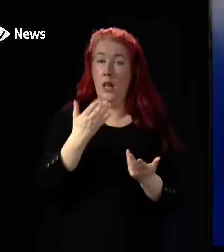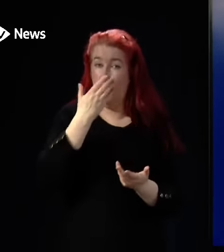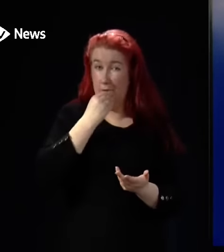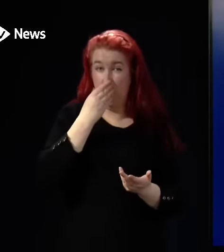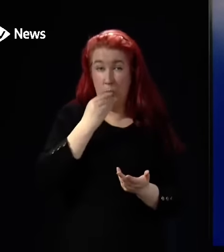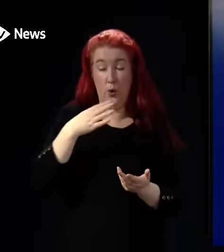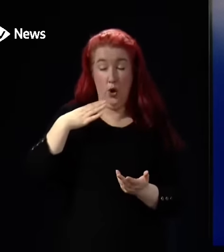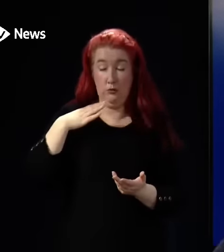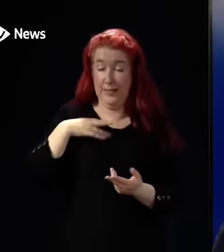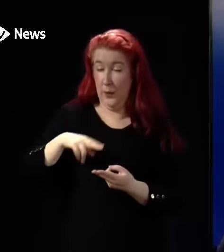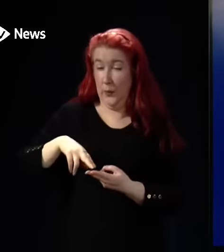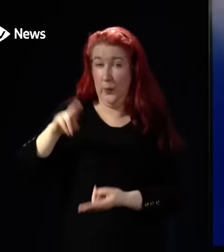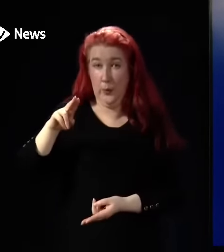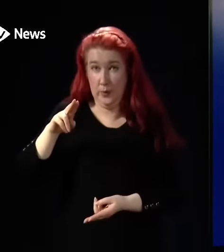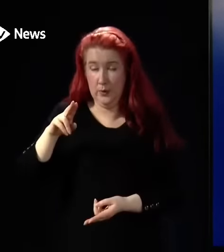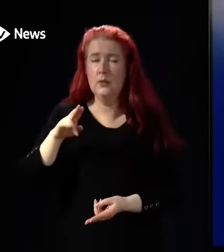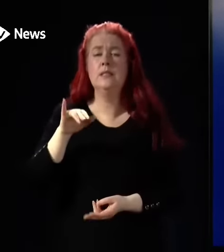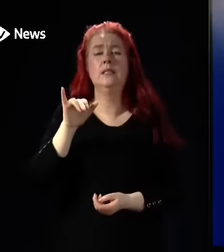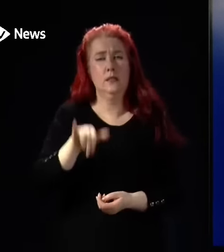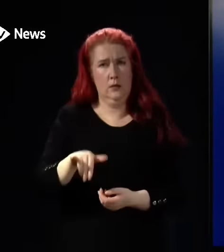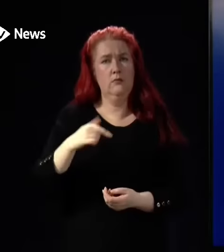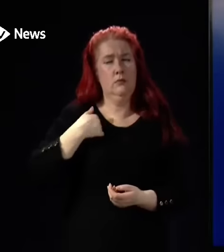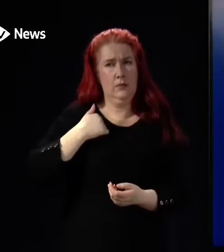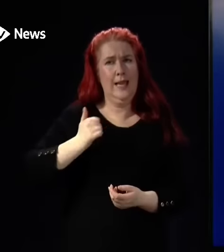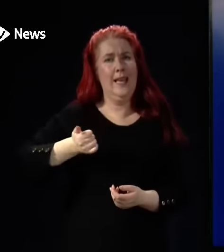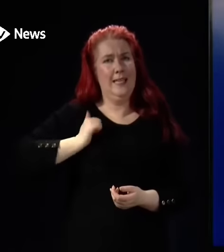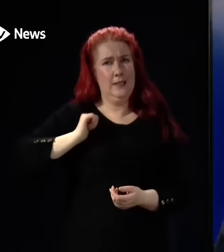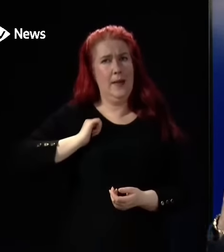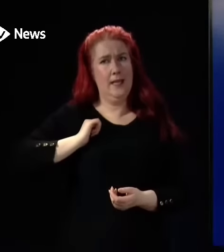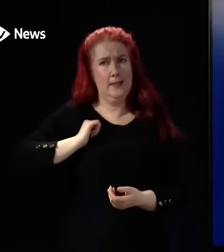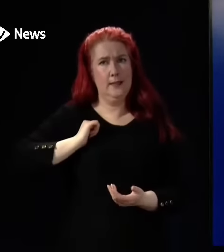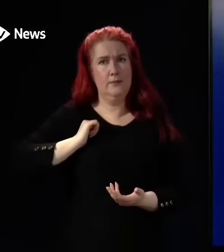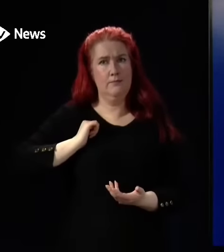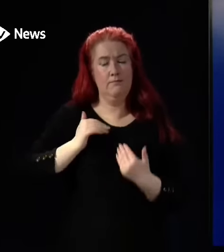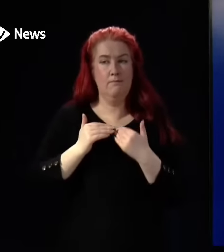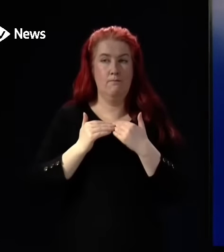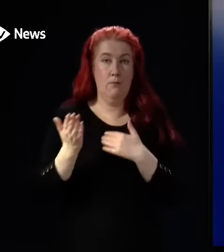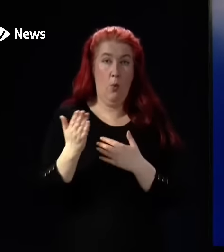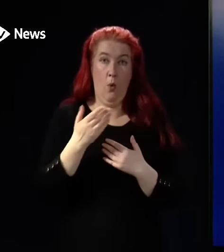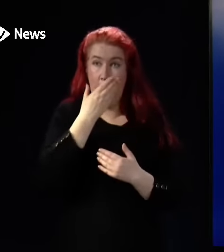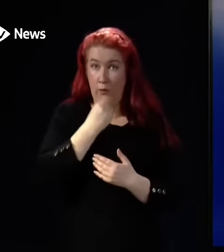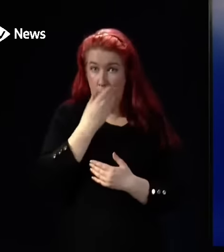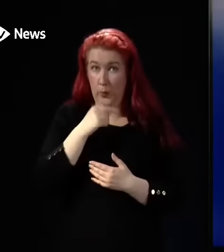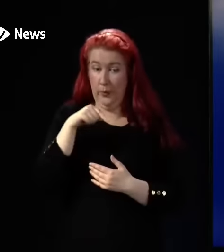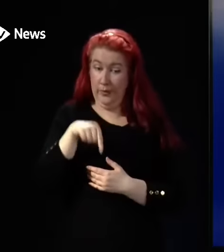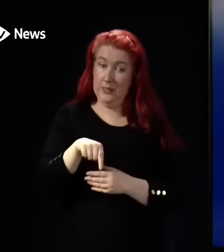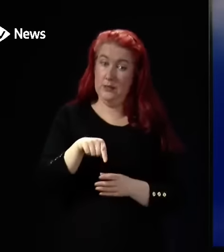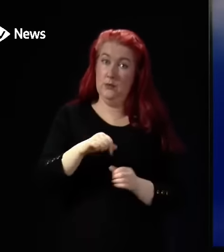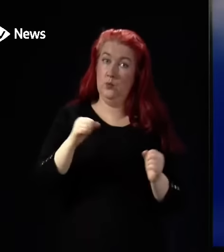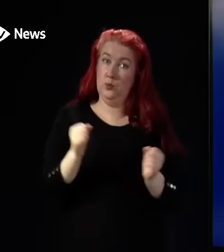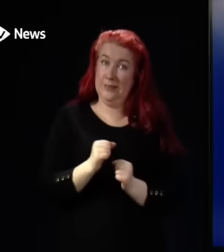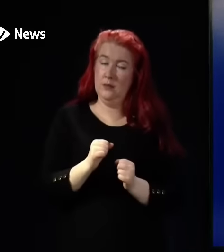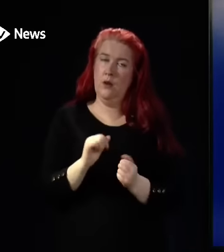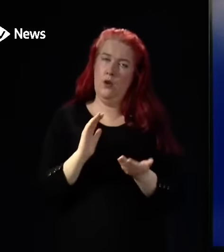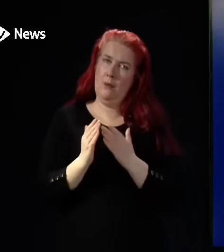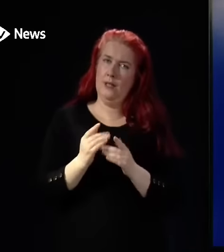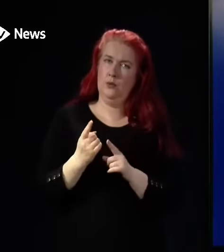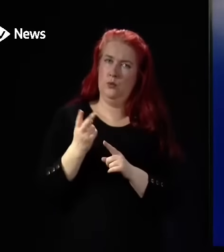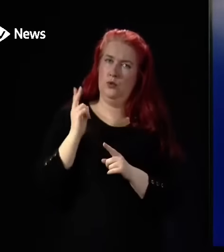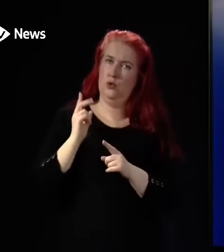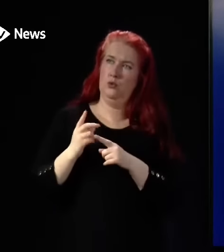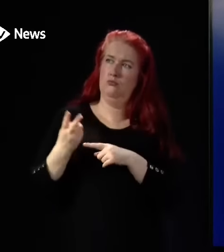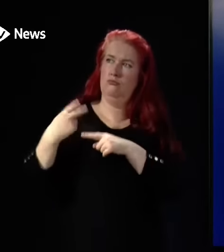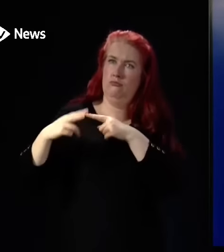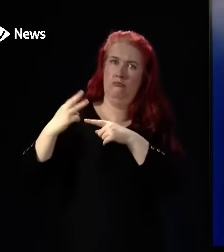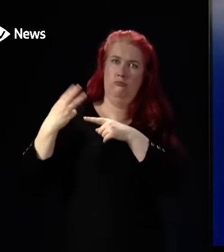exceptional levels. We did anticipate a higher level of flu this winter than in recent years, not